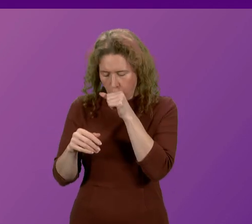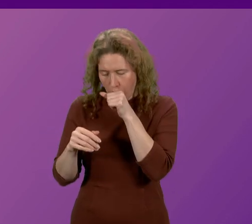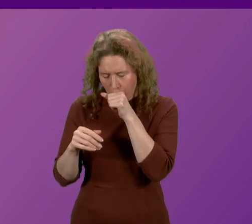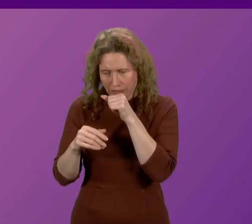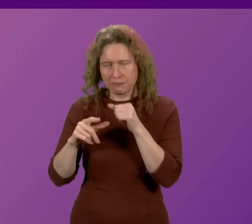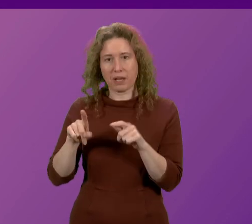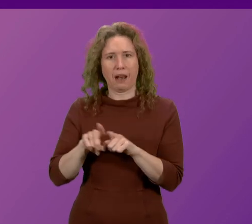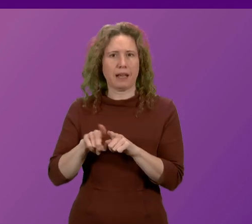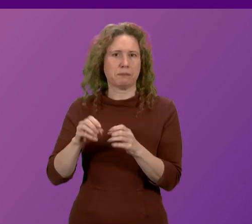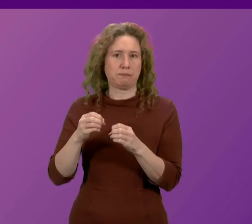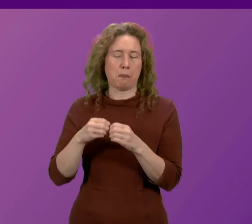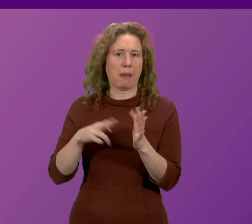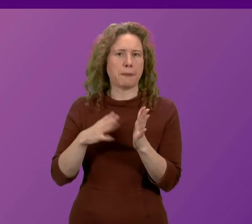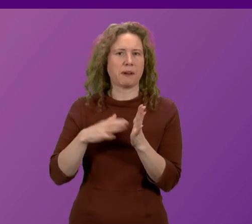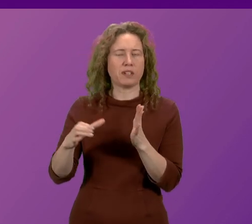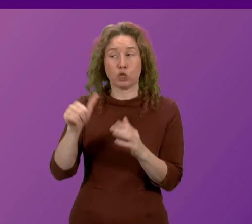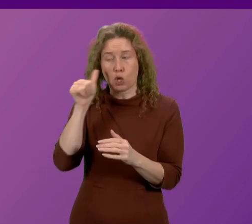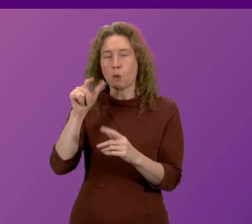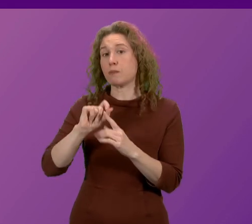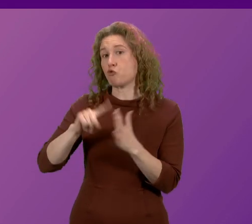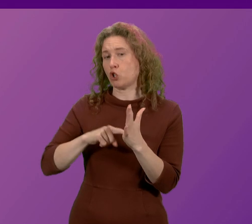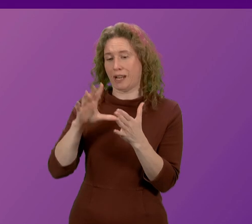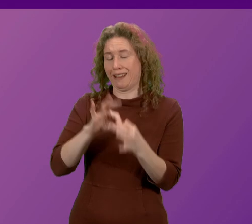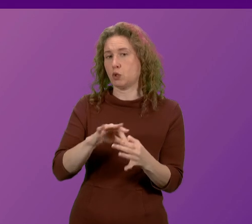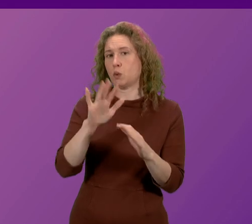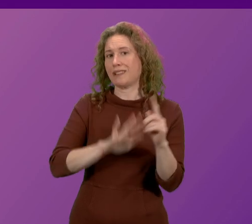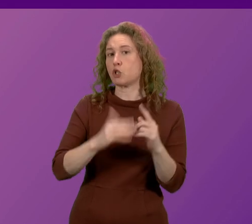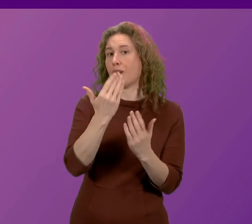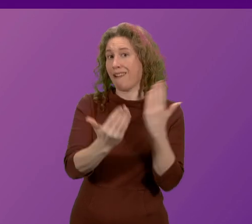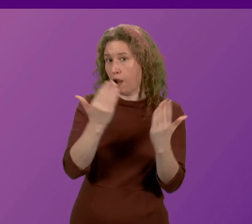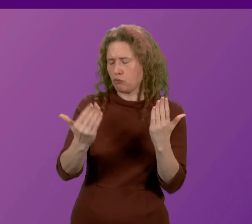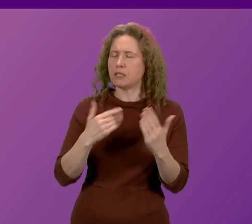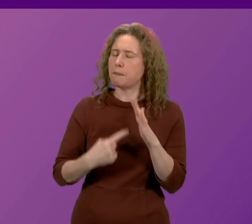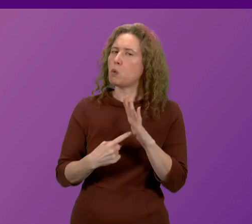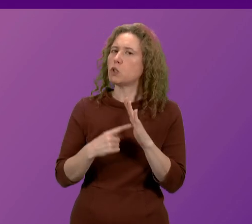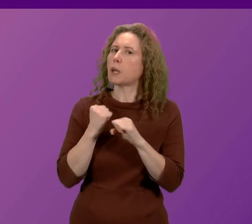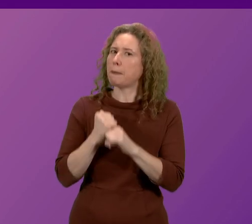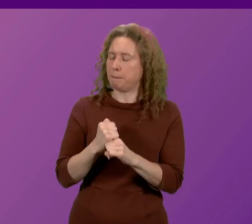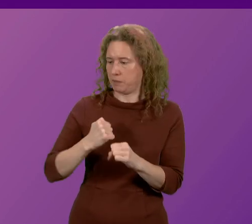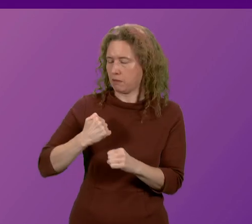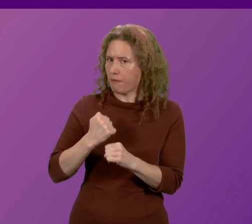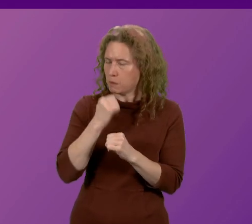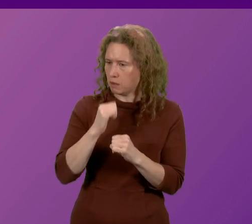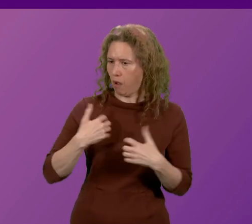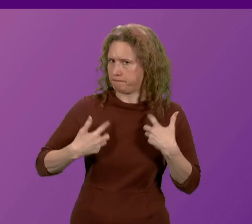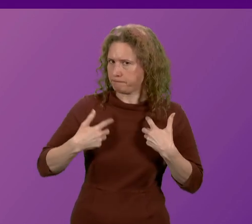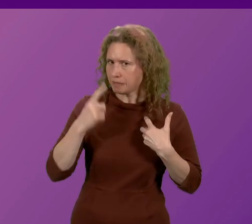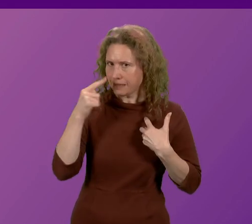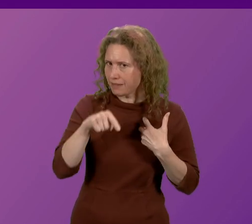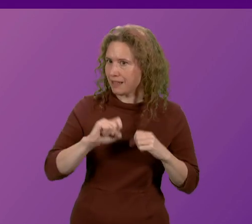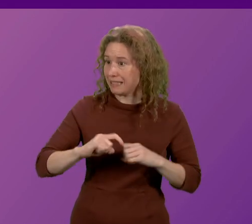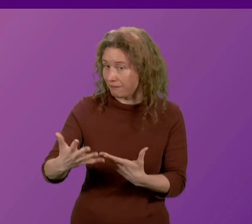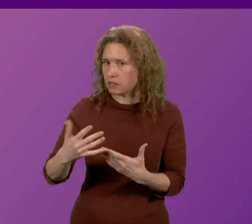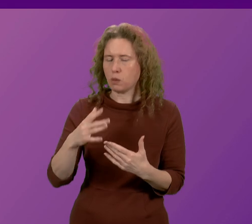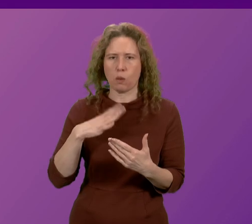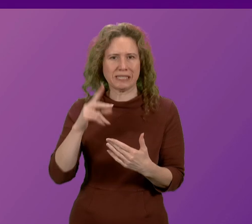project for the National Galleries is an important commitment on the Government's behalf, and we look forward to taking